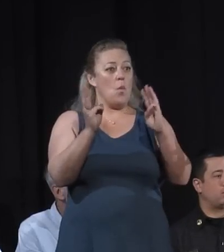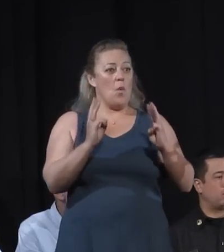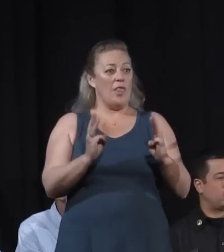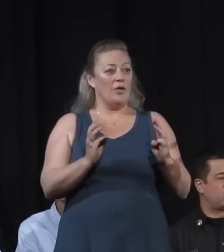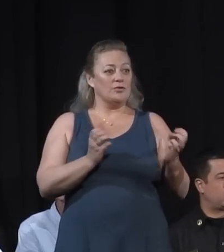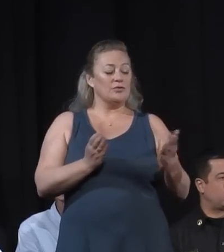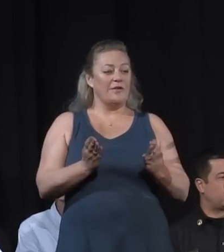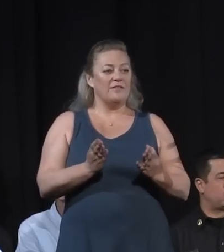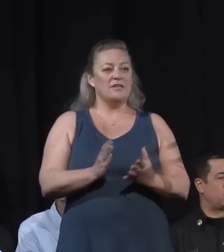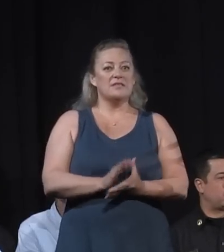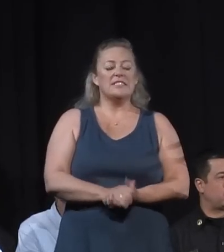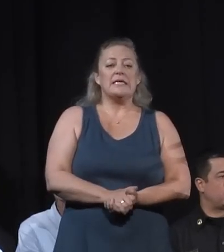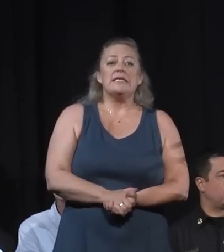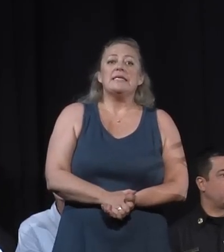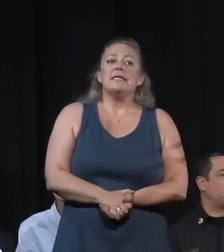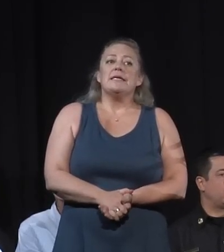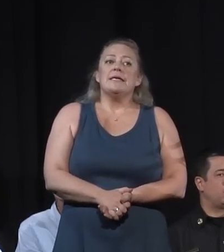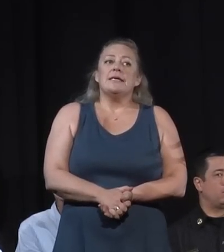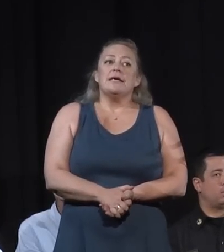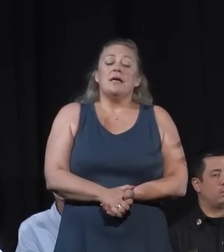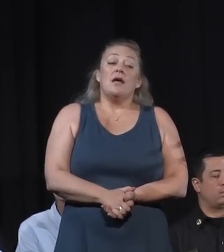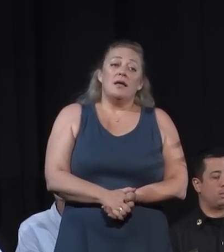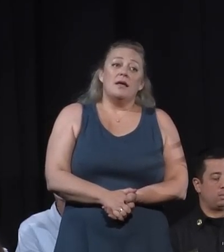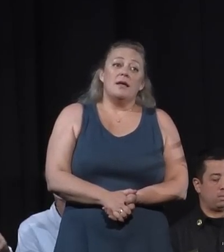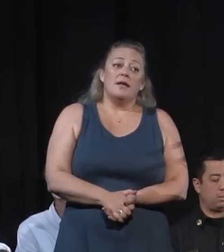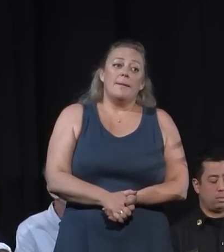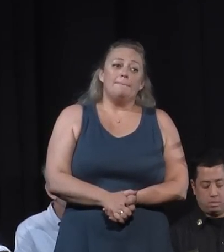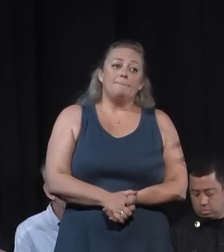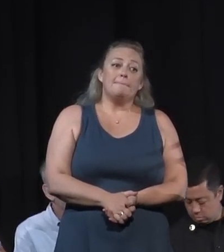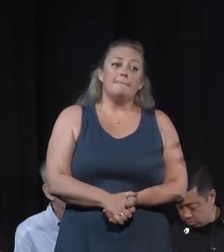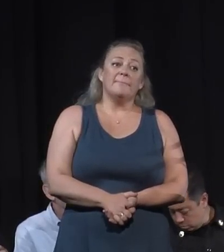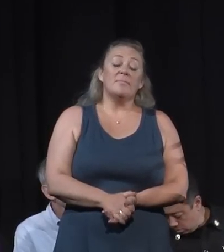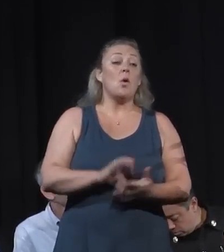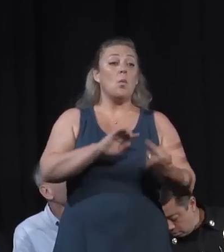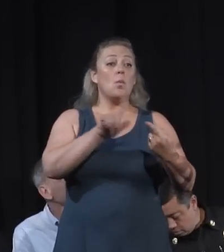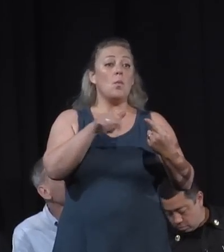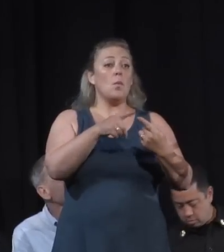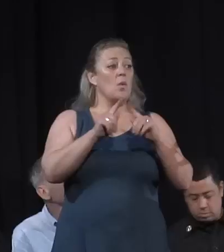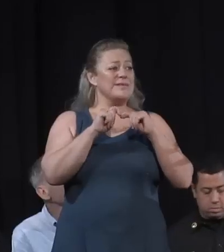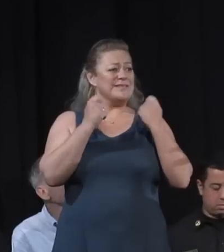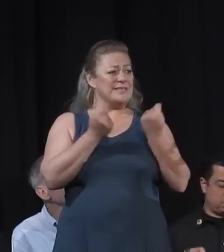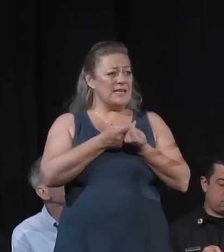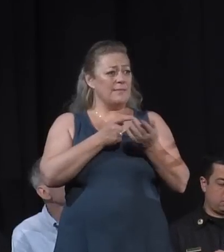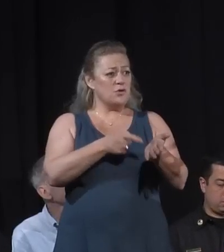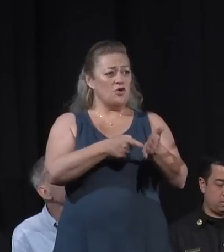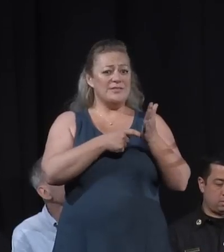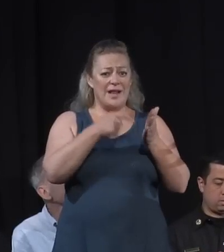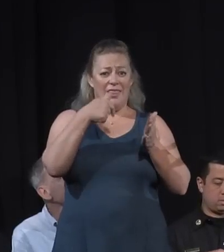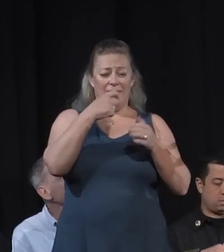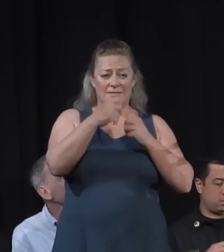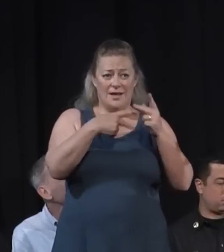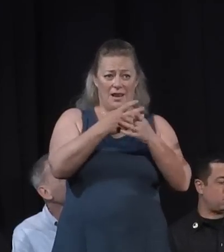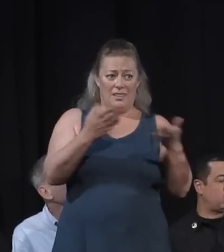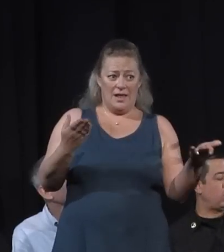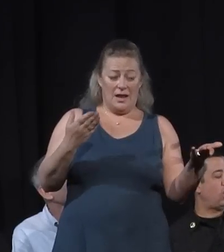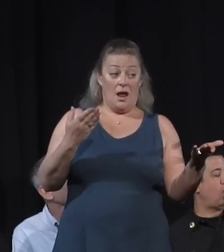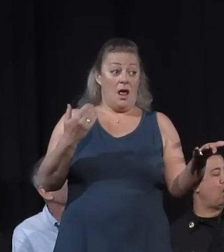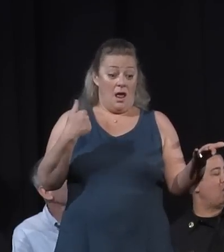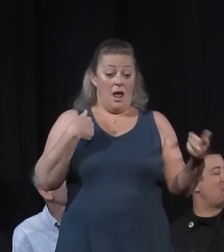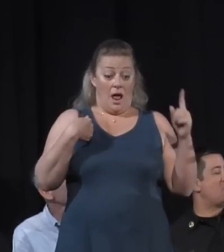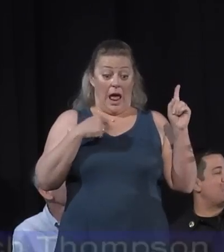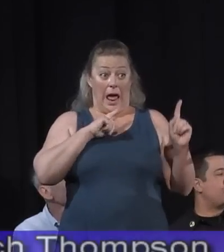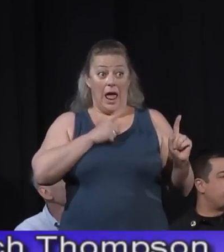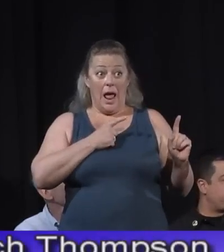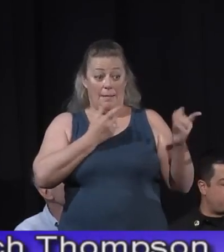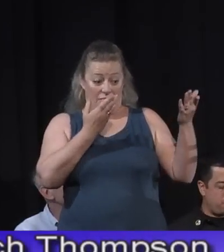to manage the fire, usually those teams get assigned an incident meteorologist, and as an incident meteorologist, I'm there on the site to